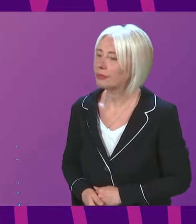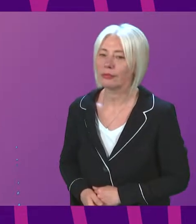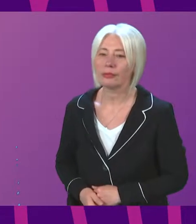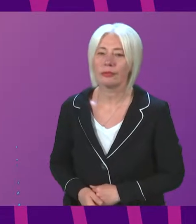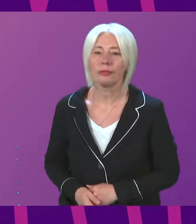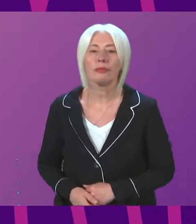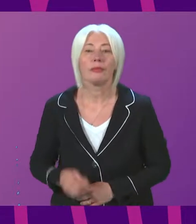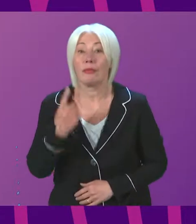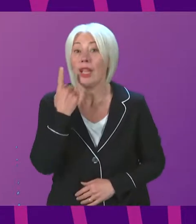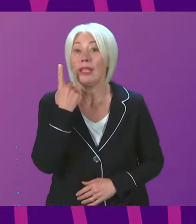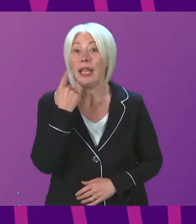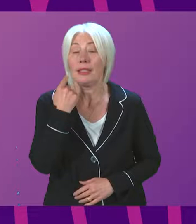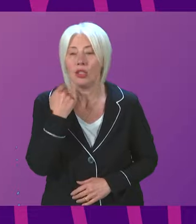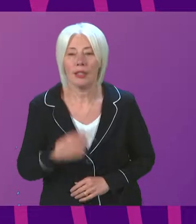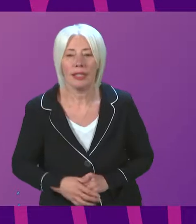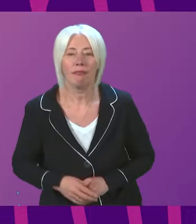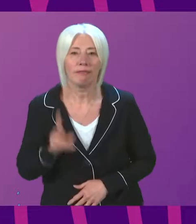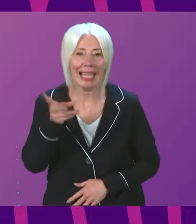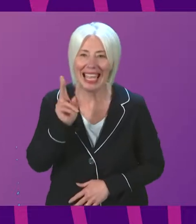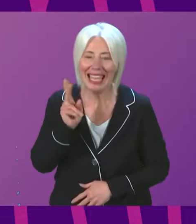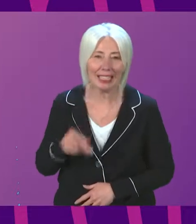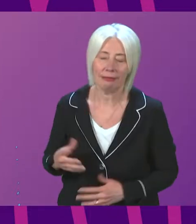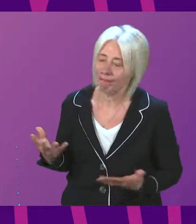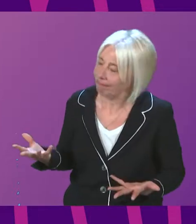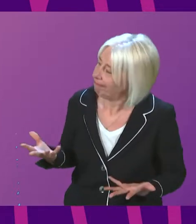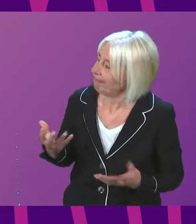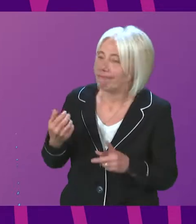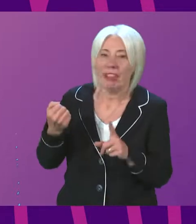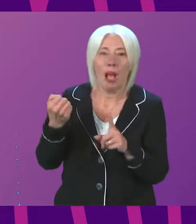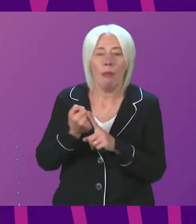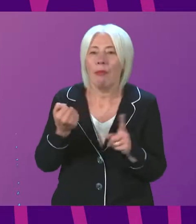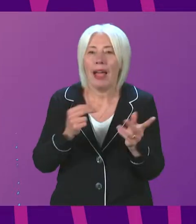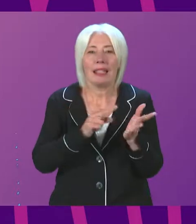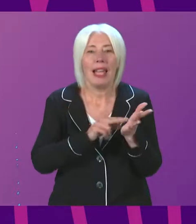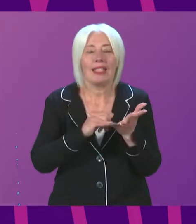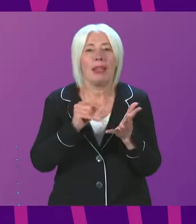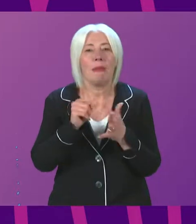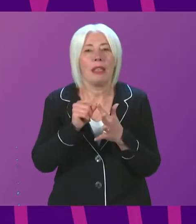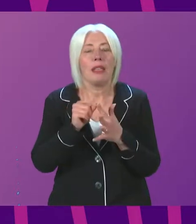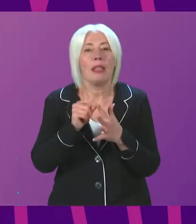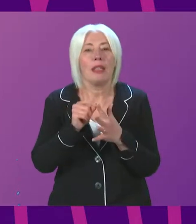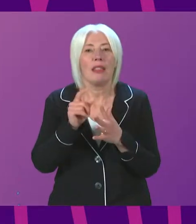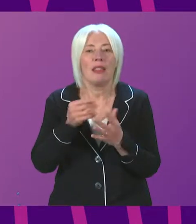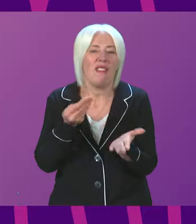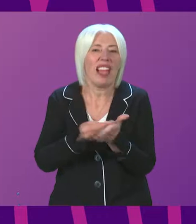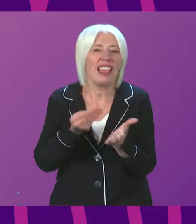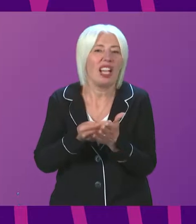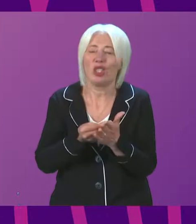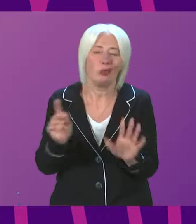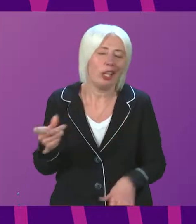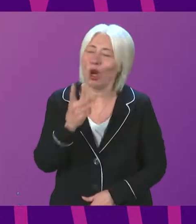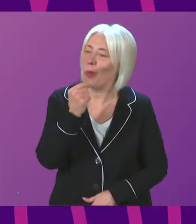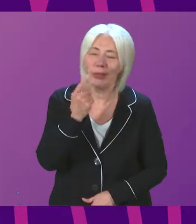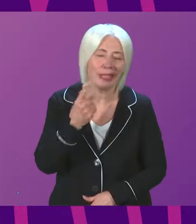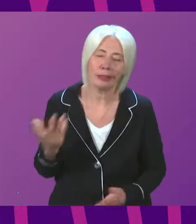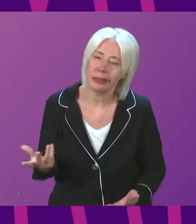Yesterday, we heard yet again about the impact of the SNP's financial incompetence. It seems appropriate